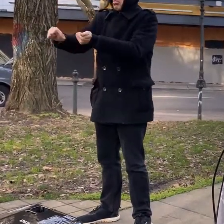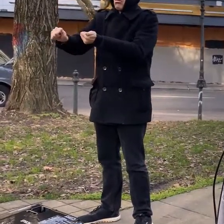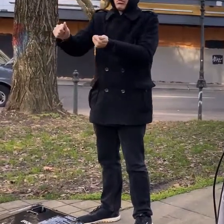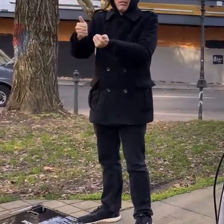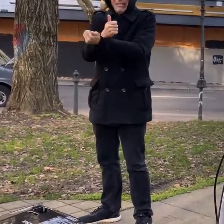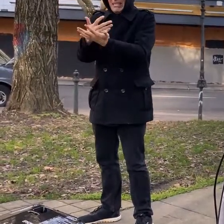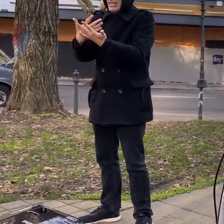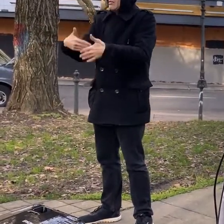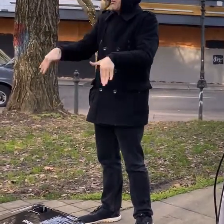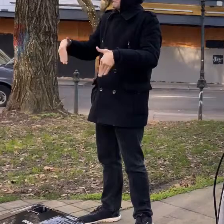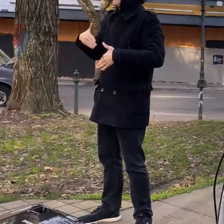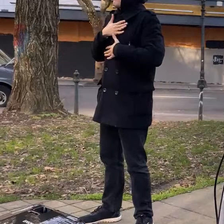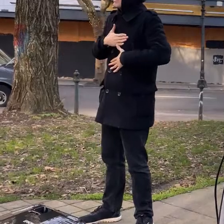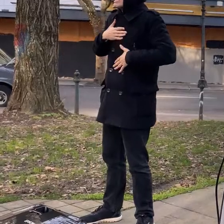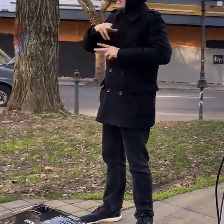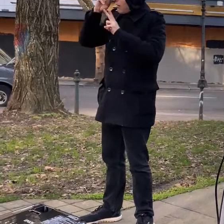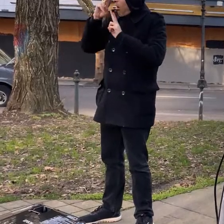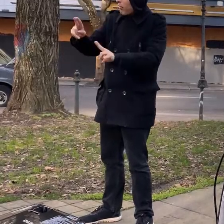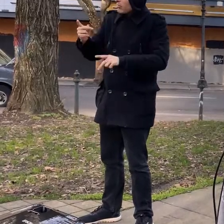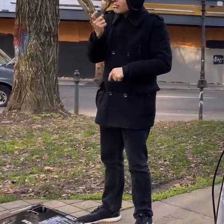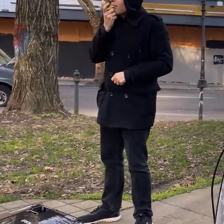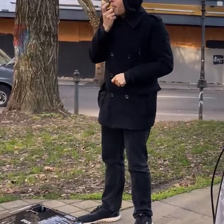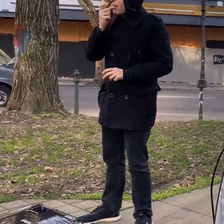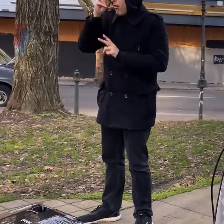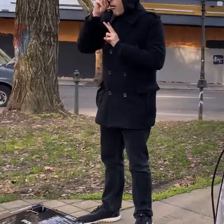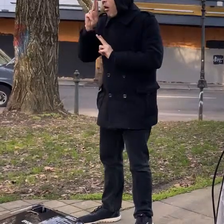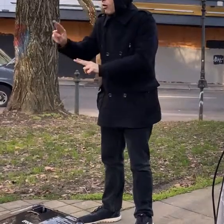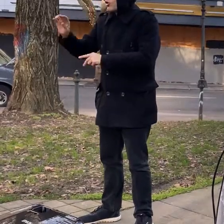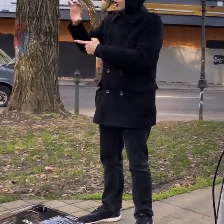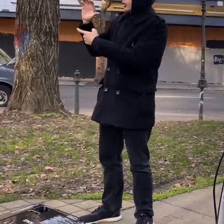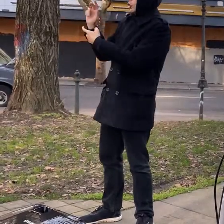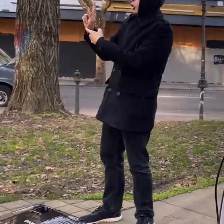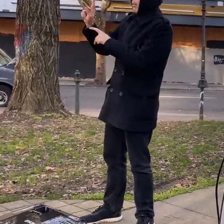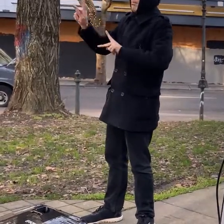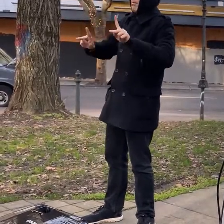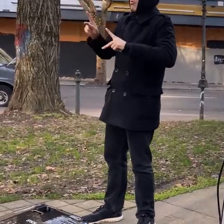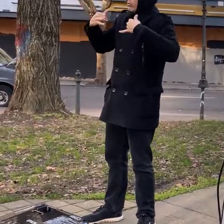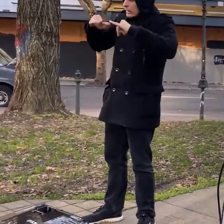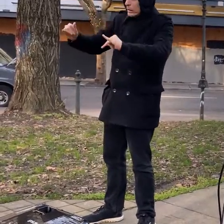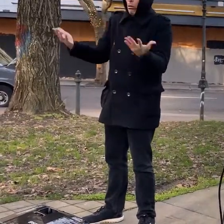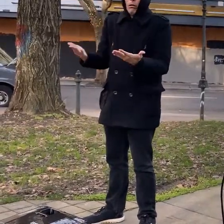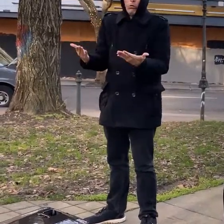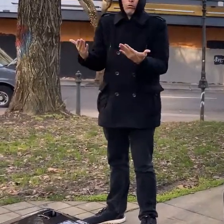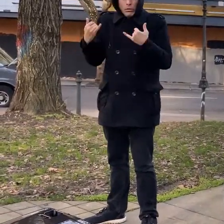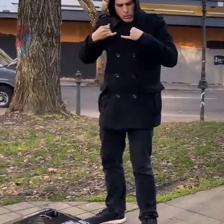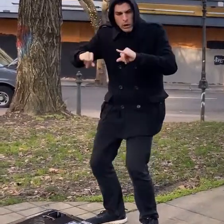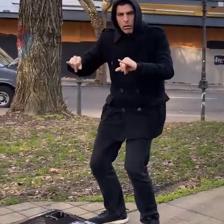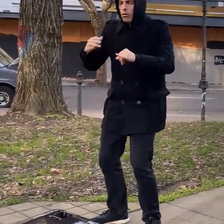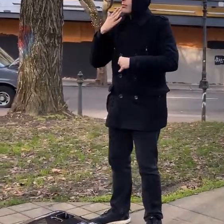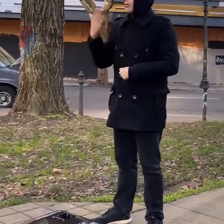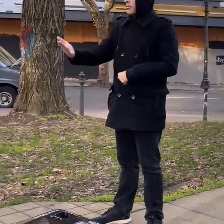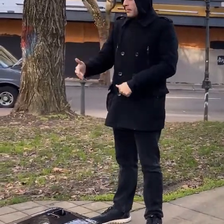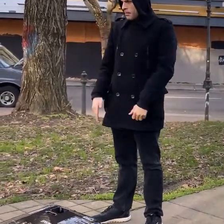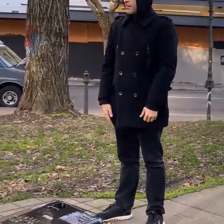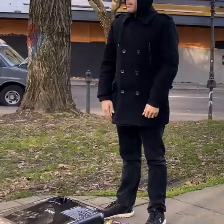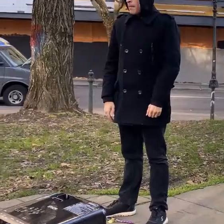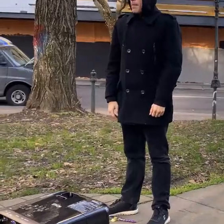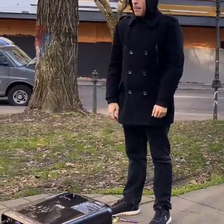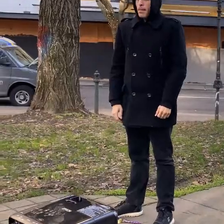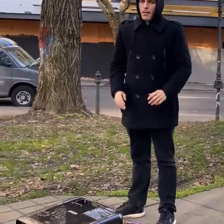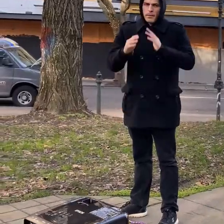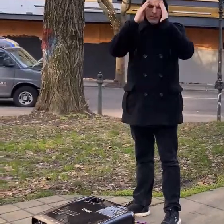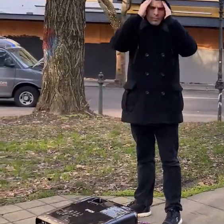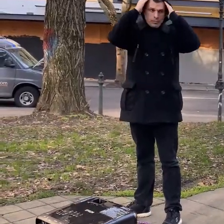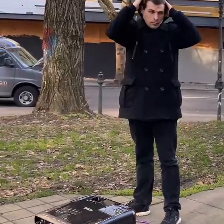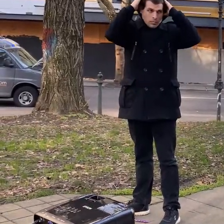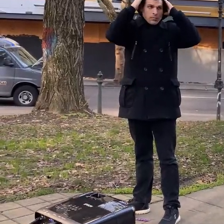posca brought up the tear gassing and the pollution that's happening is part of a legacy and it continues to travel into the